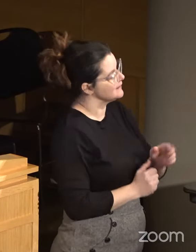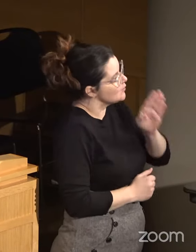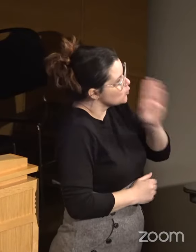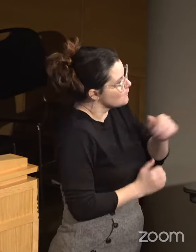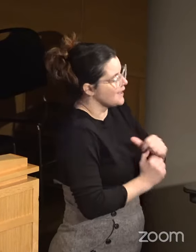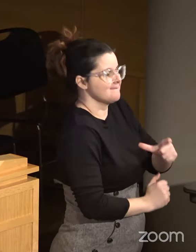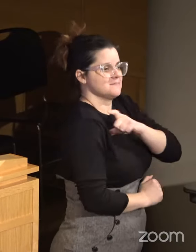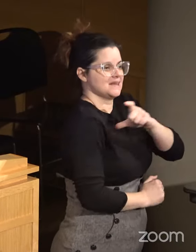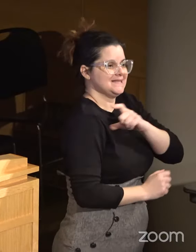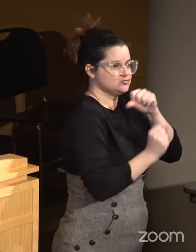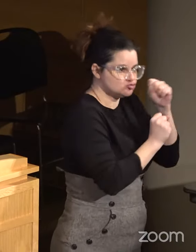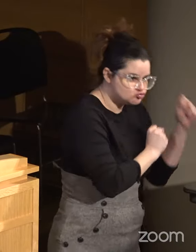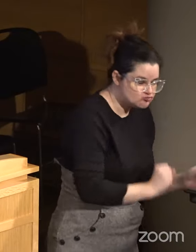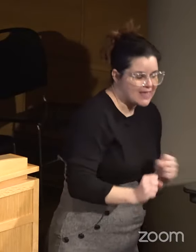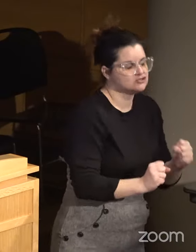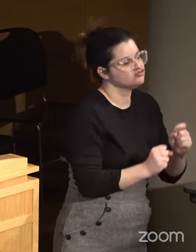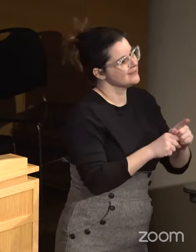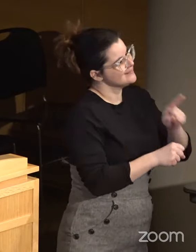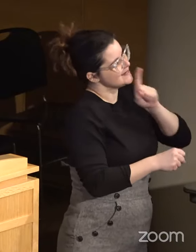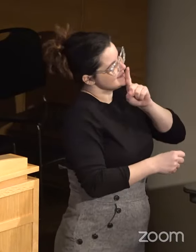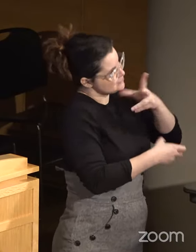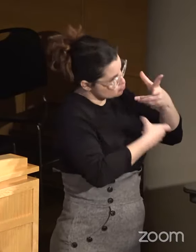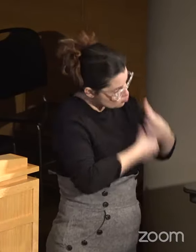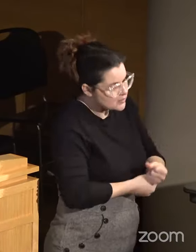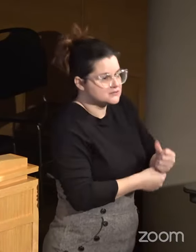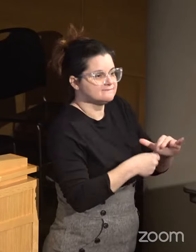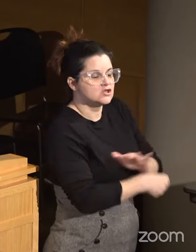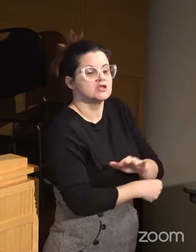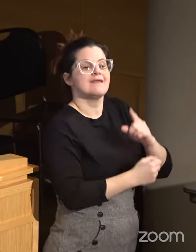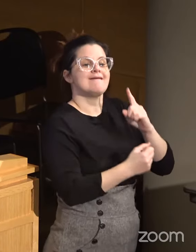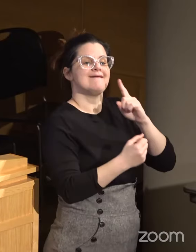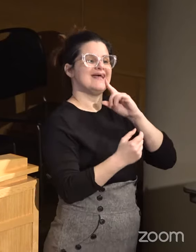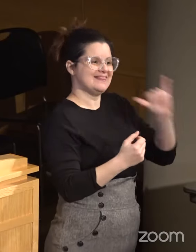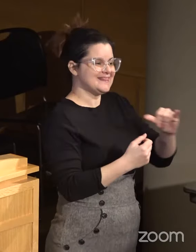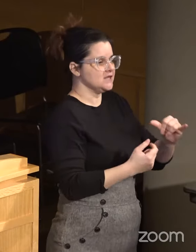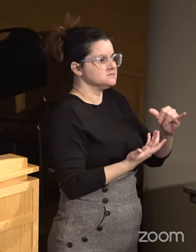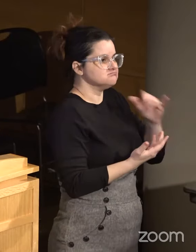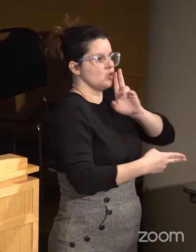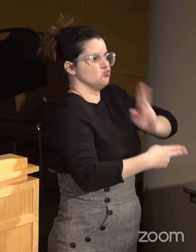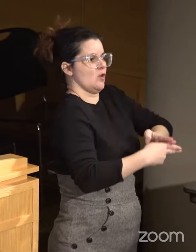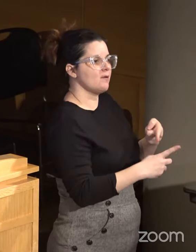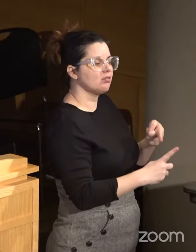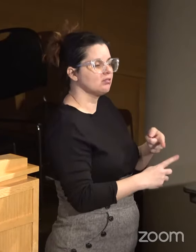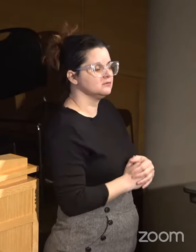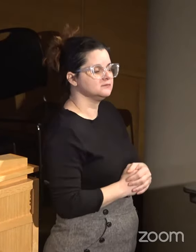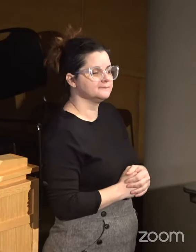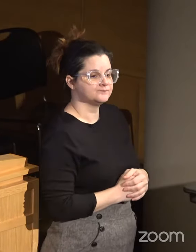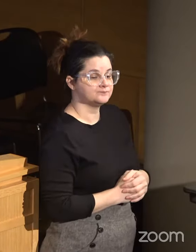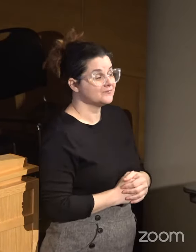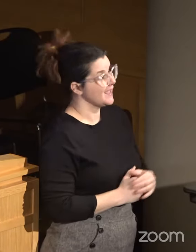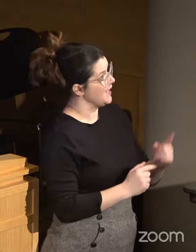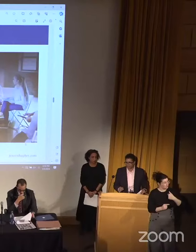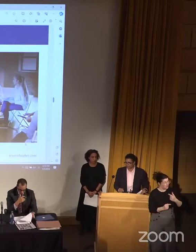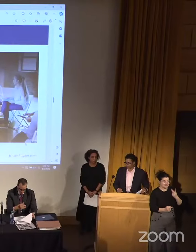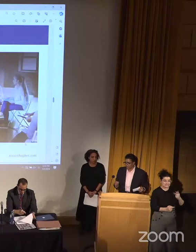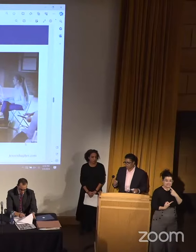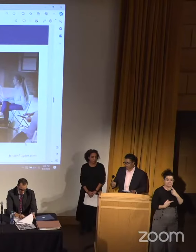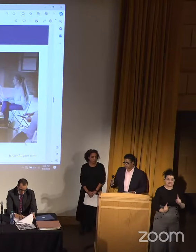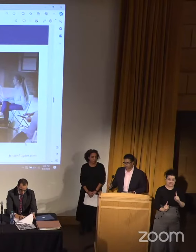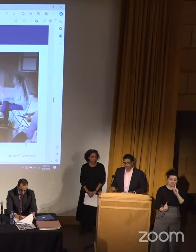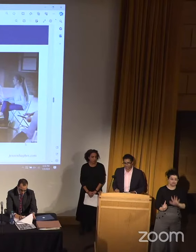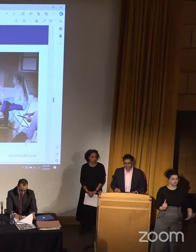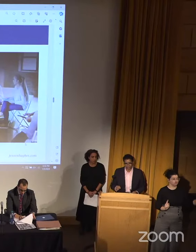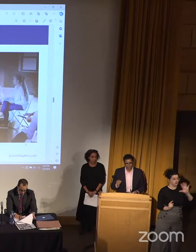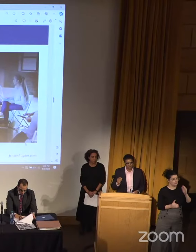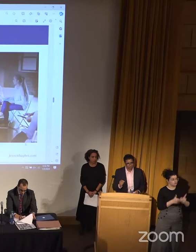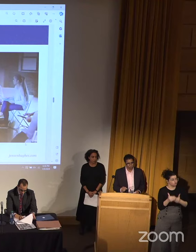a policing strategy that is trusted and that is credible. And we have seen some success around